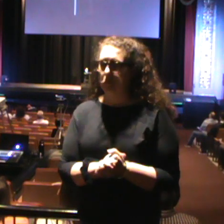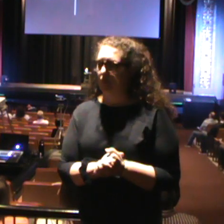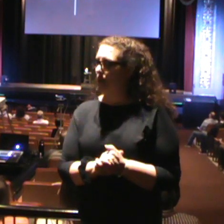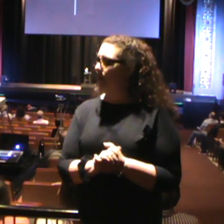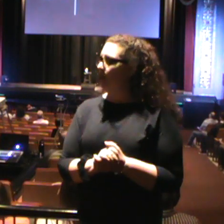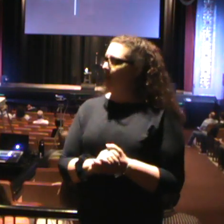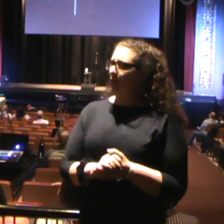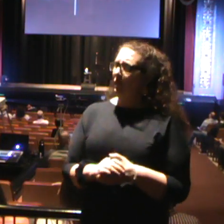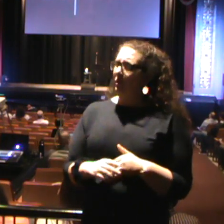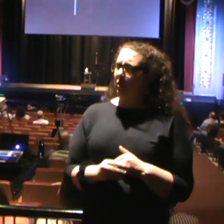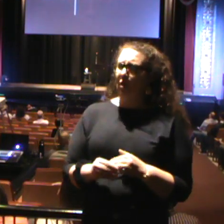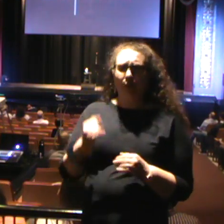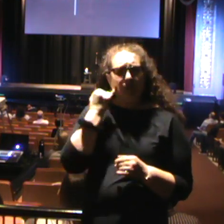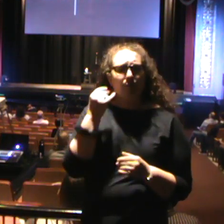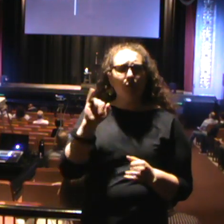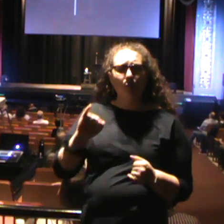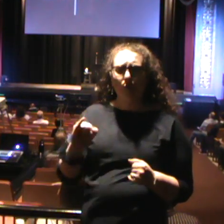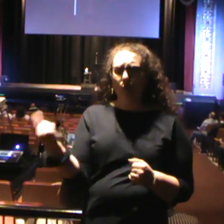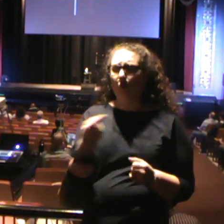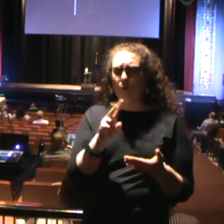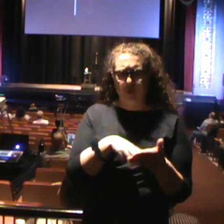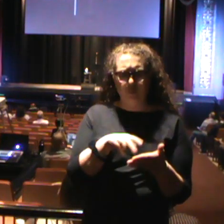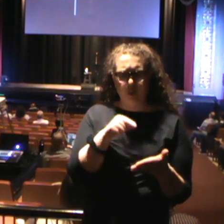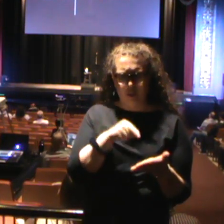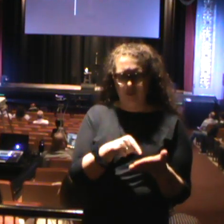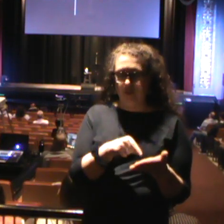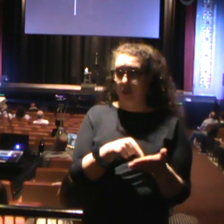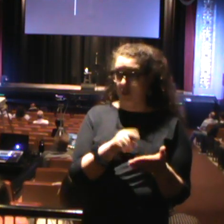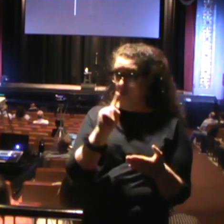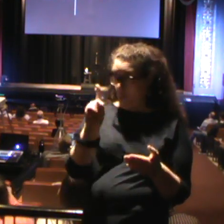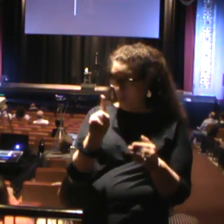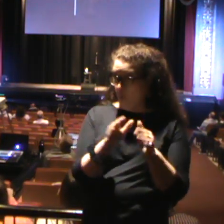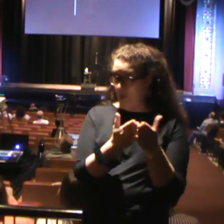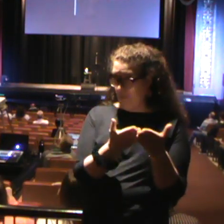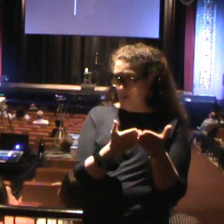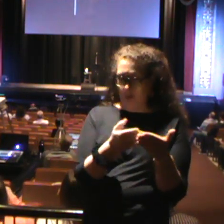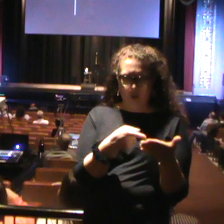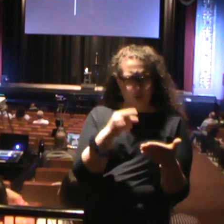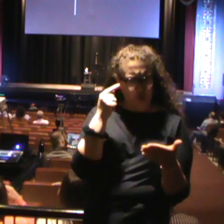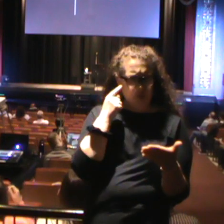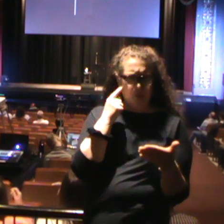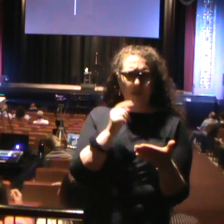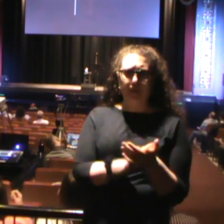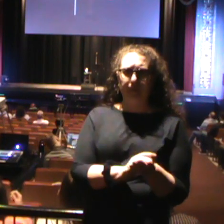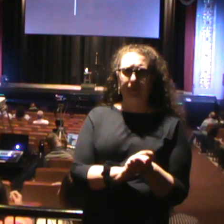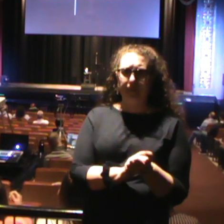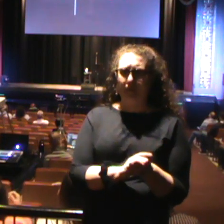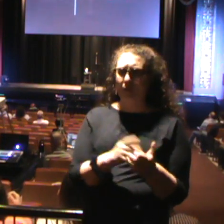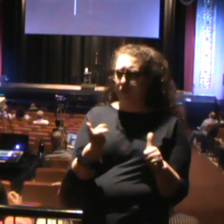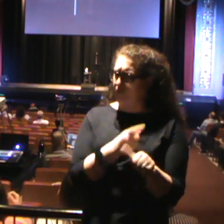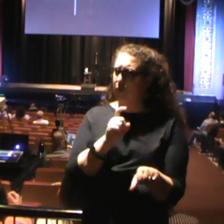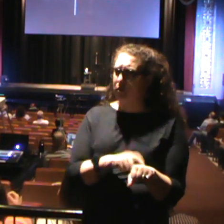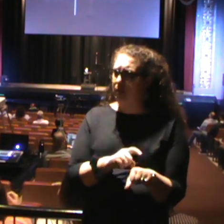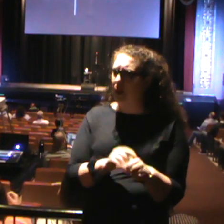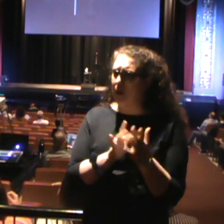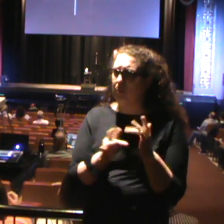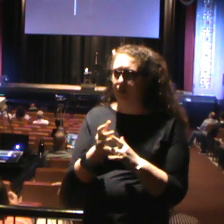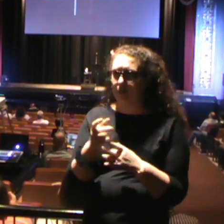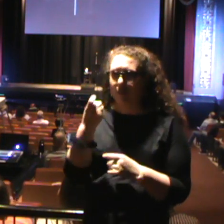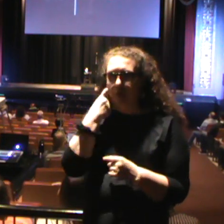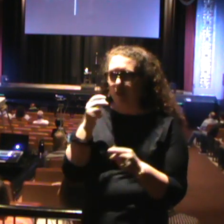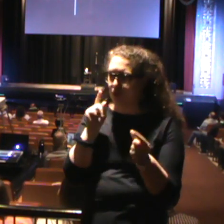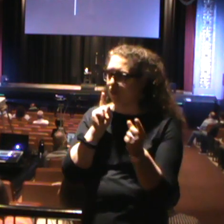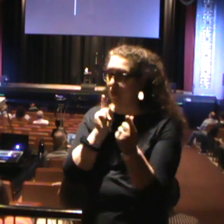And we talked about it. You would think that if you just read Matthew, you would think this is the first time that Jesus had ever encountered